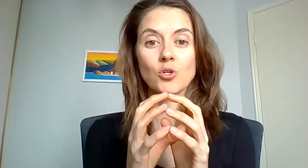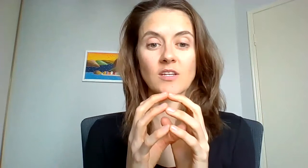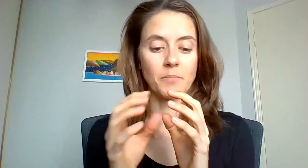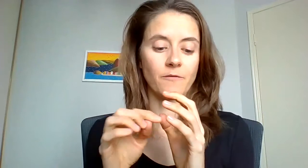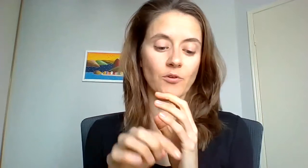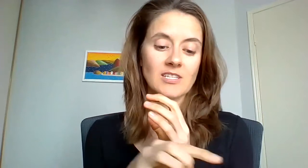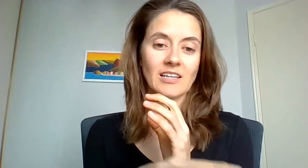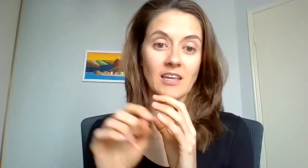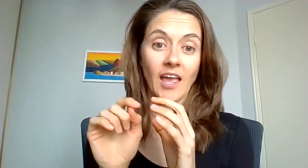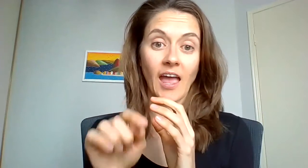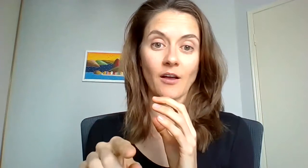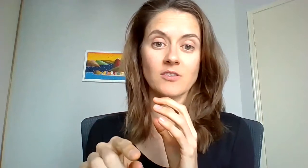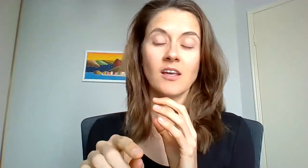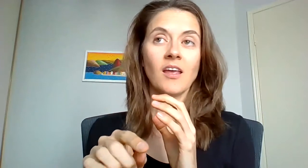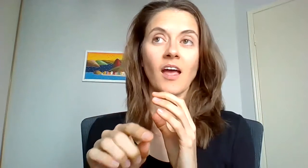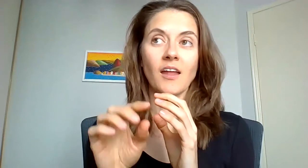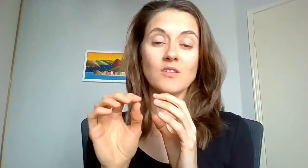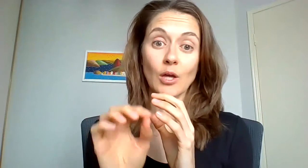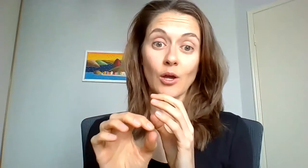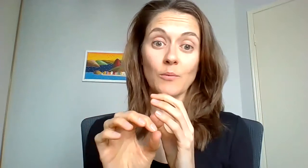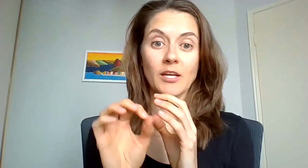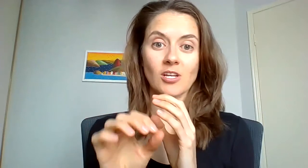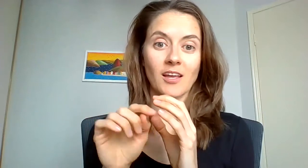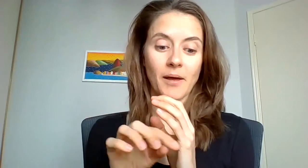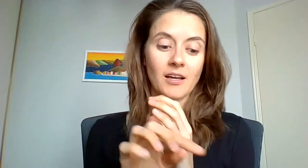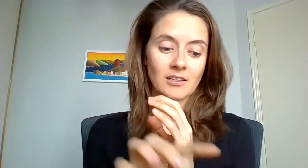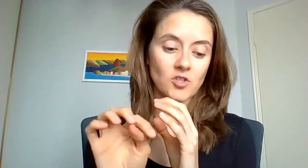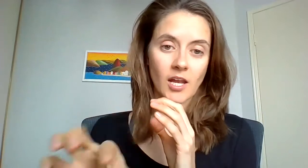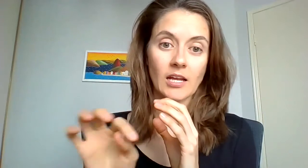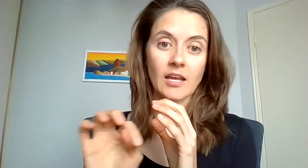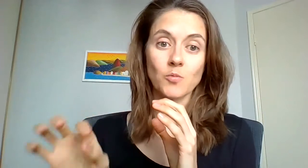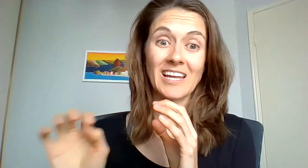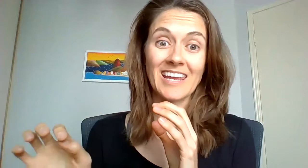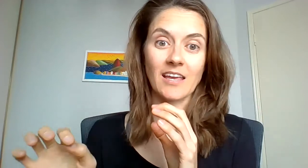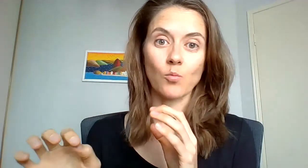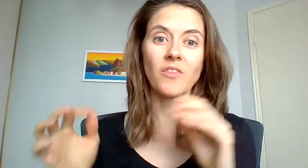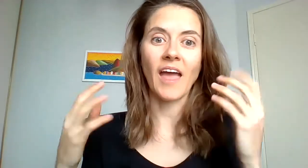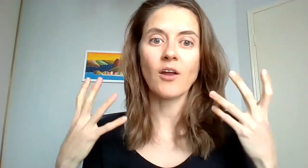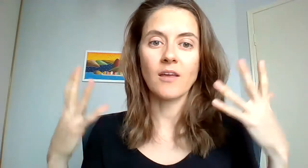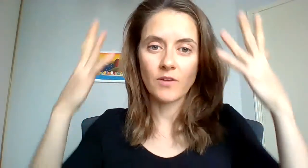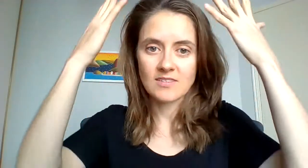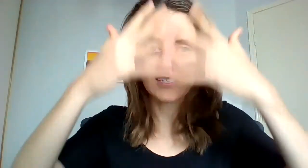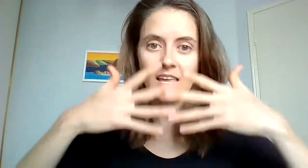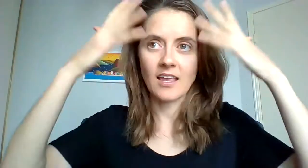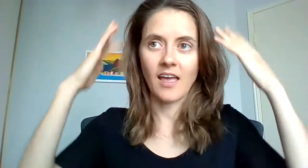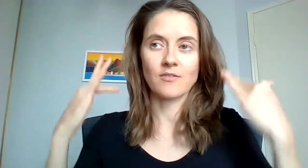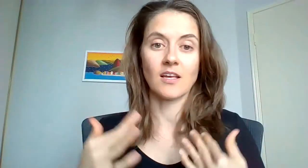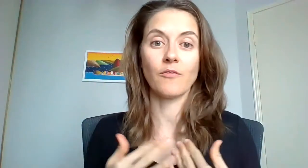choice but for it to leak out and so picturing like a bucket little tiny leaks we leak it without even seeing ourself